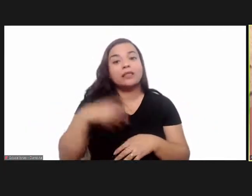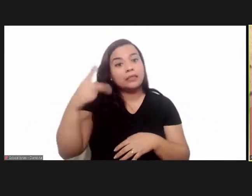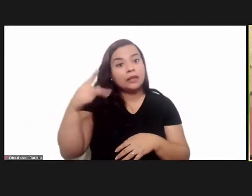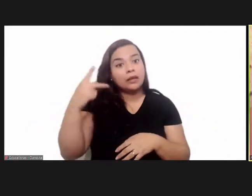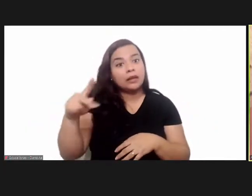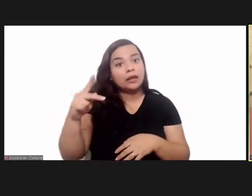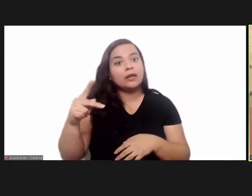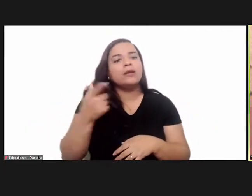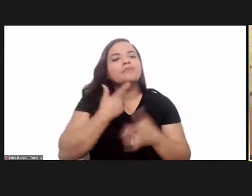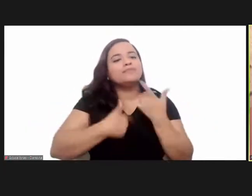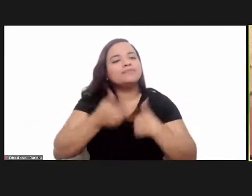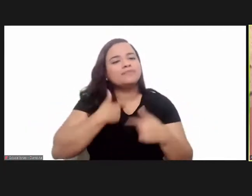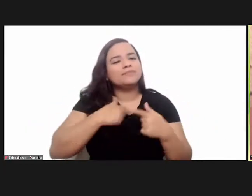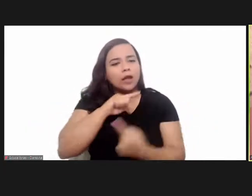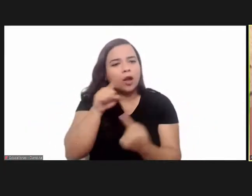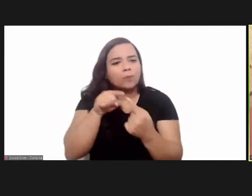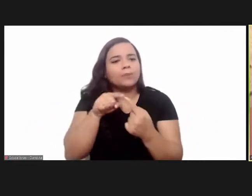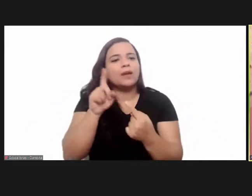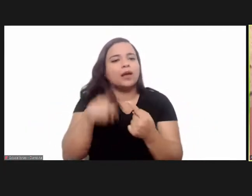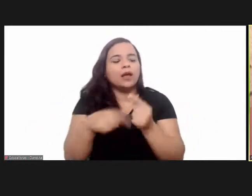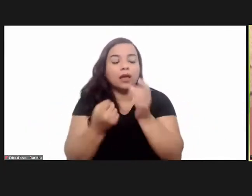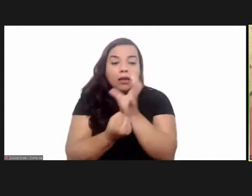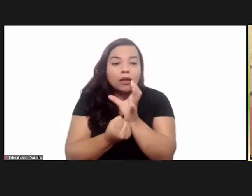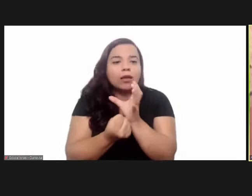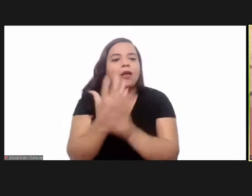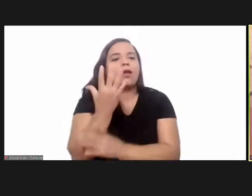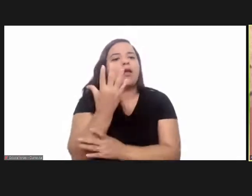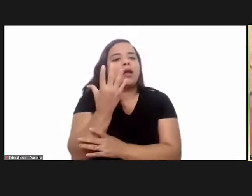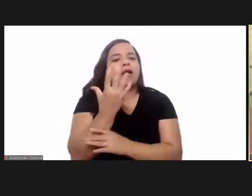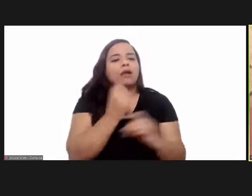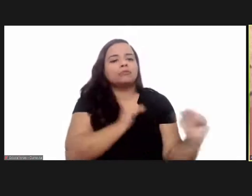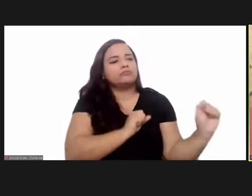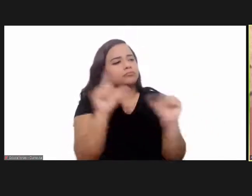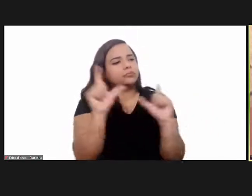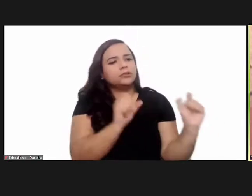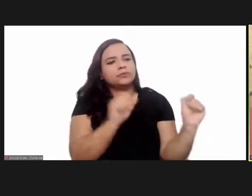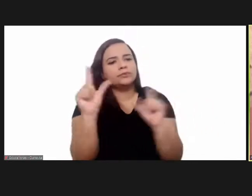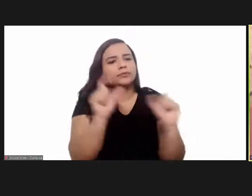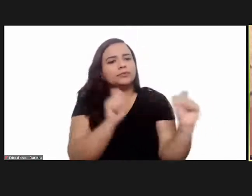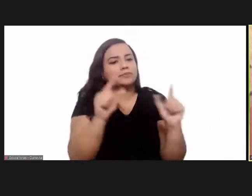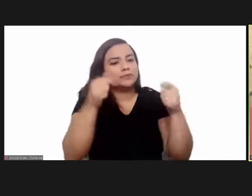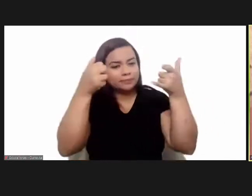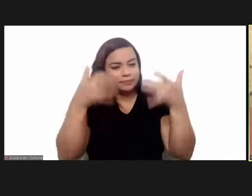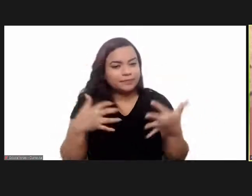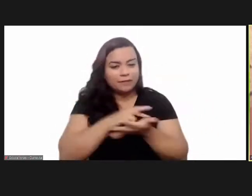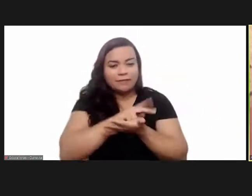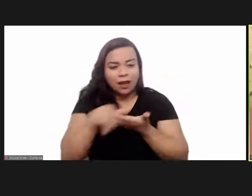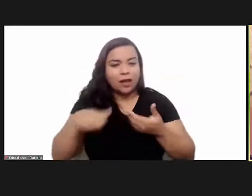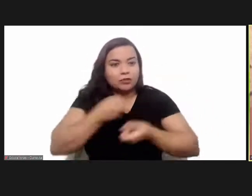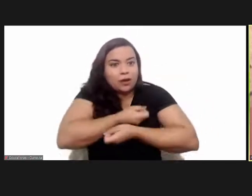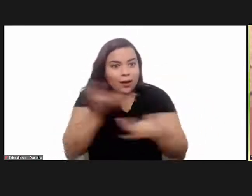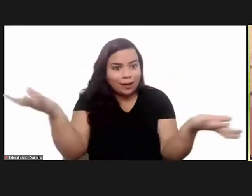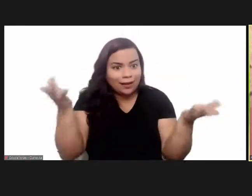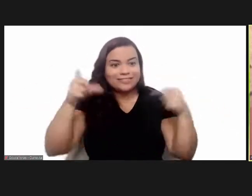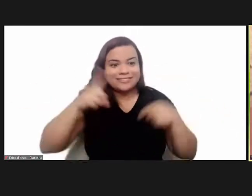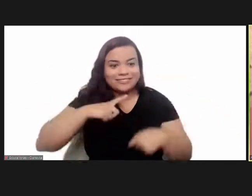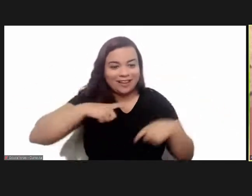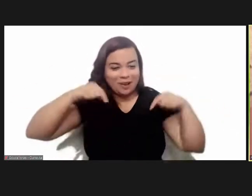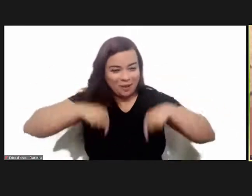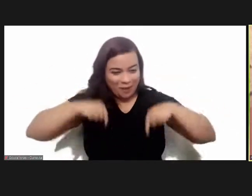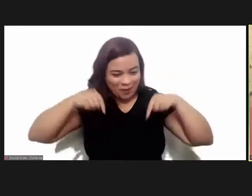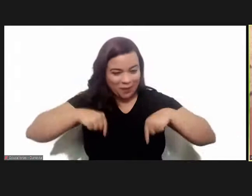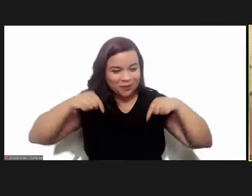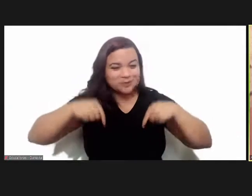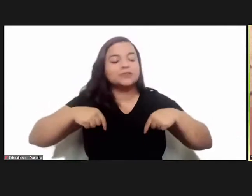intends and had the idea to make this series of articles that are being launched today